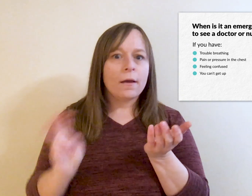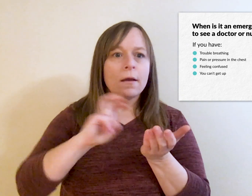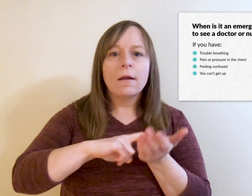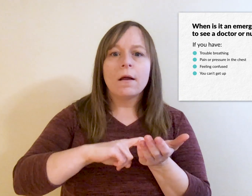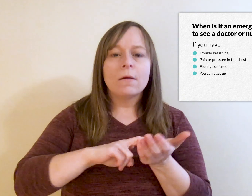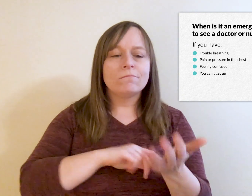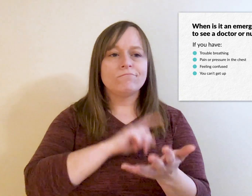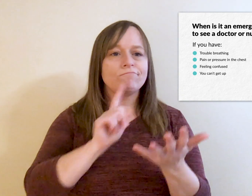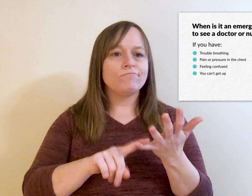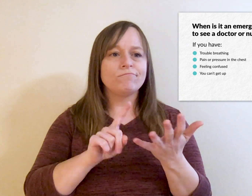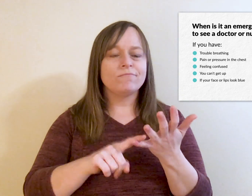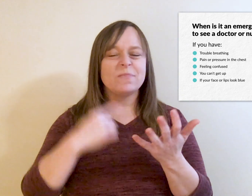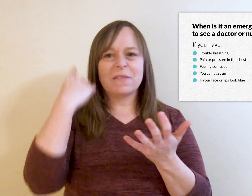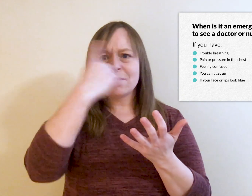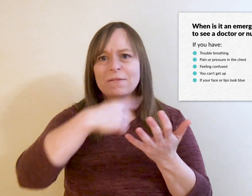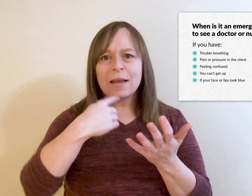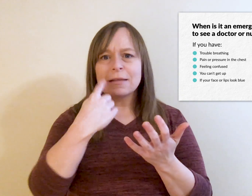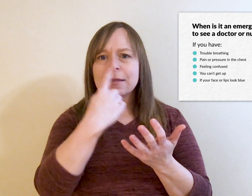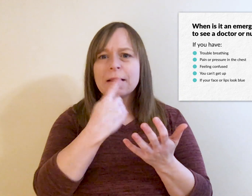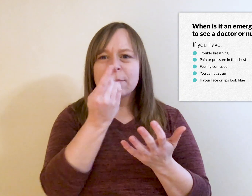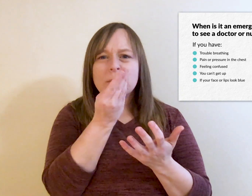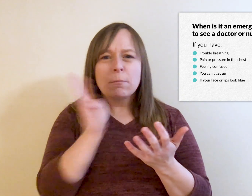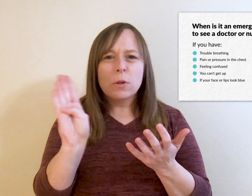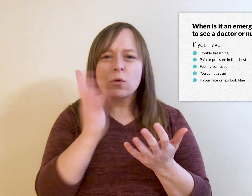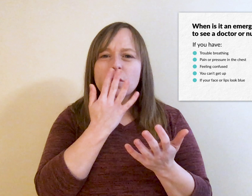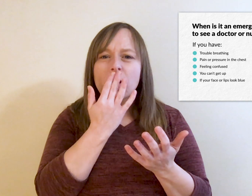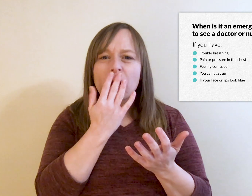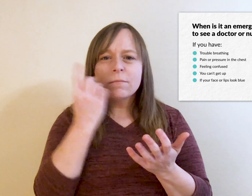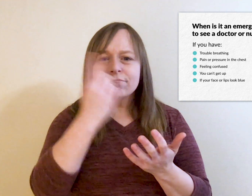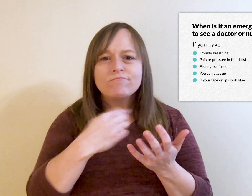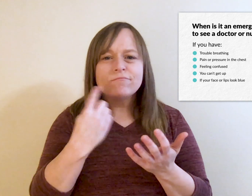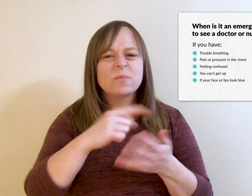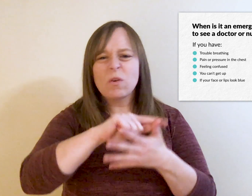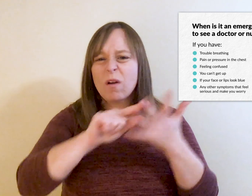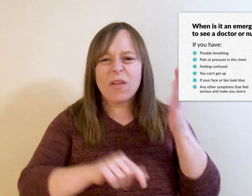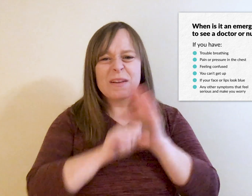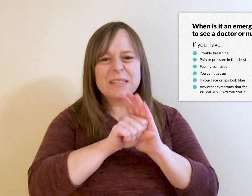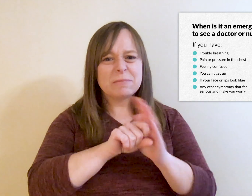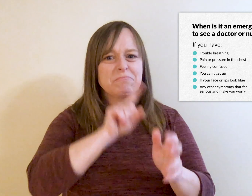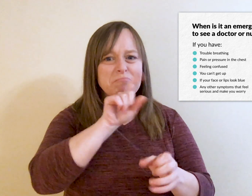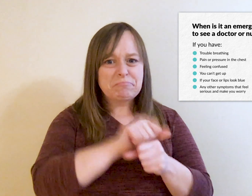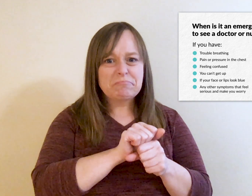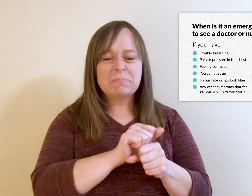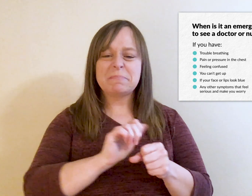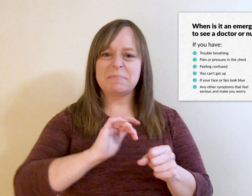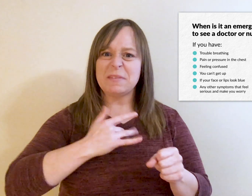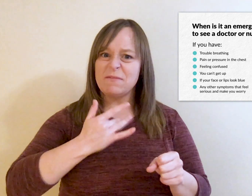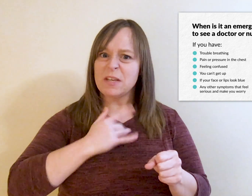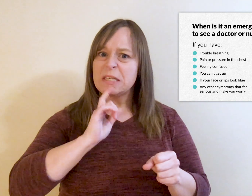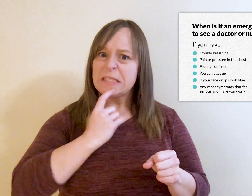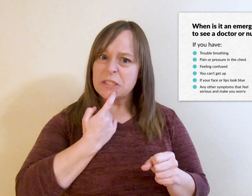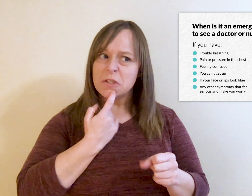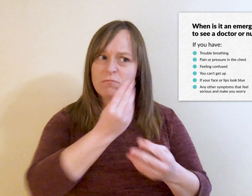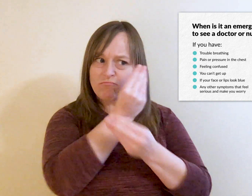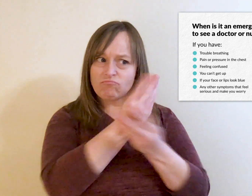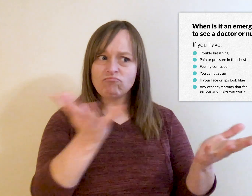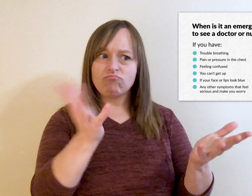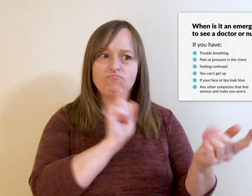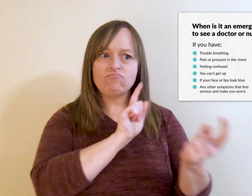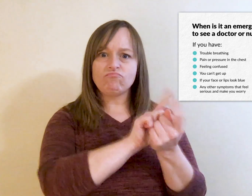can't get up, if your face or lips look blue, or any other symptoms that feel serious and